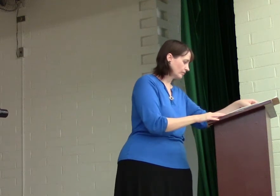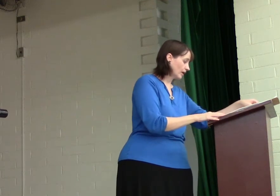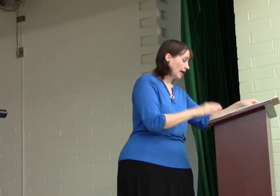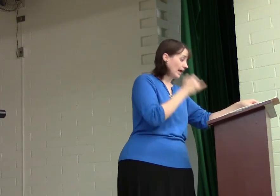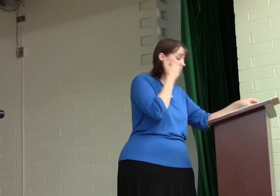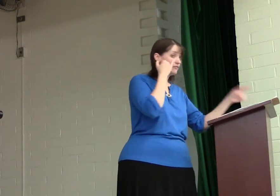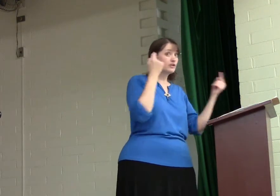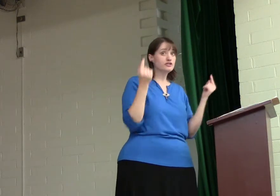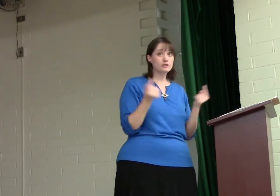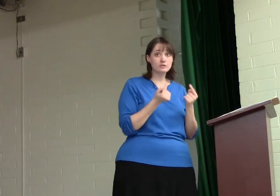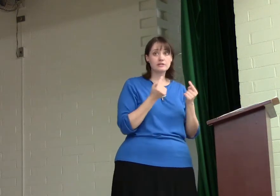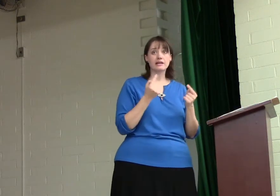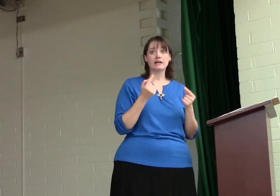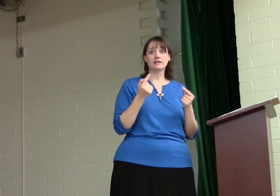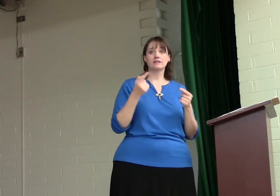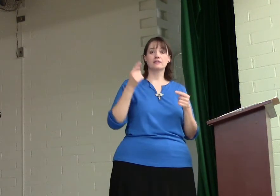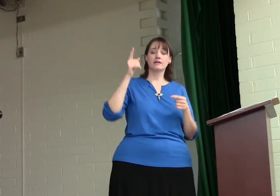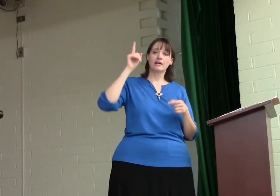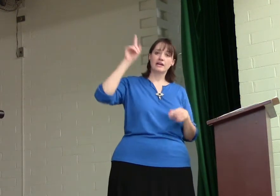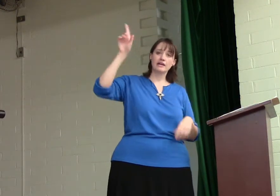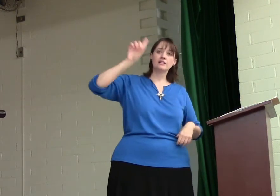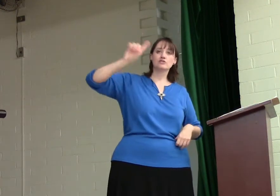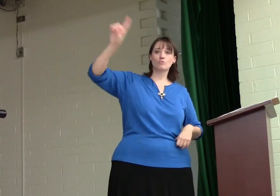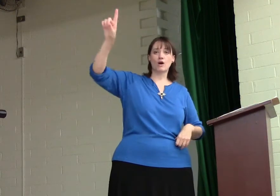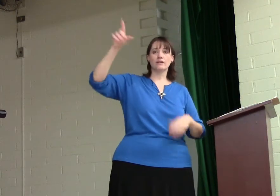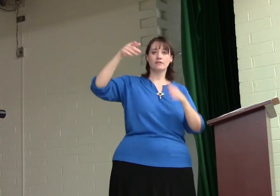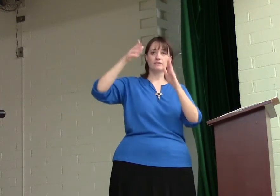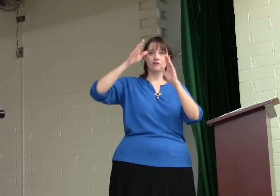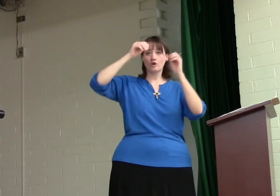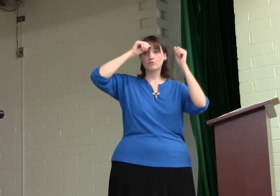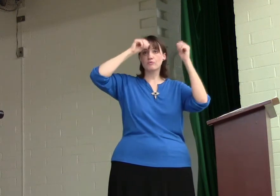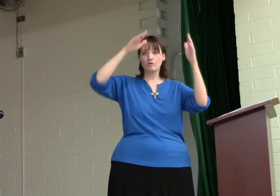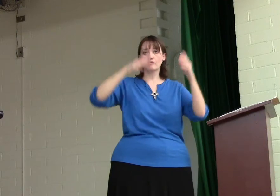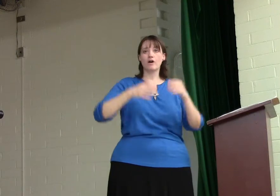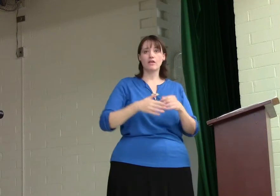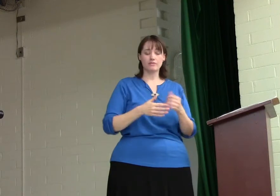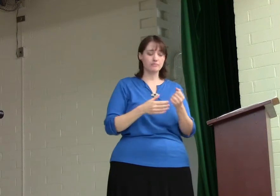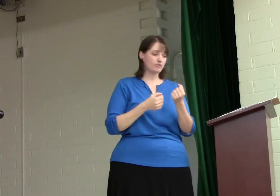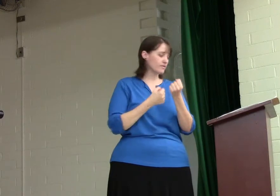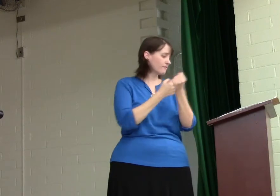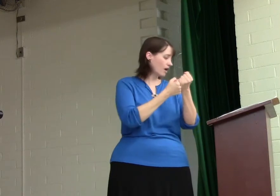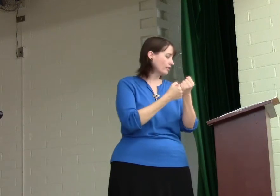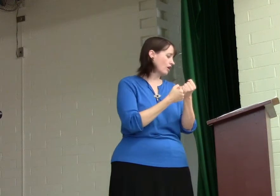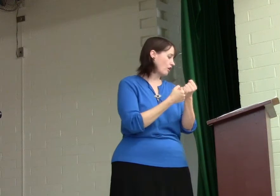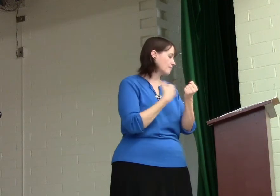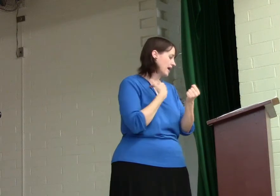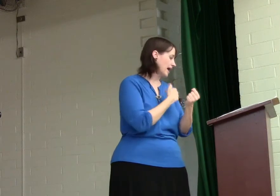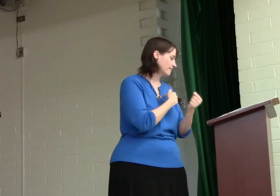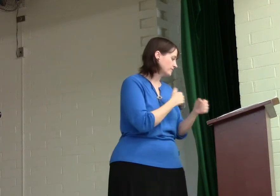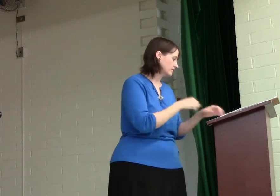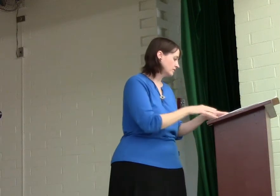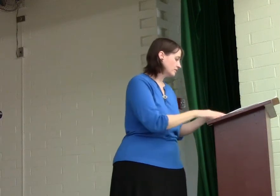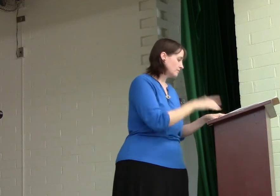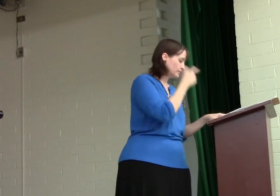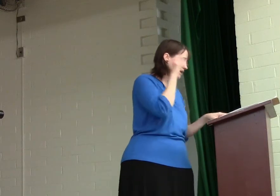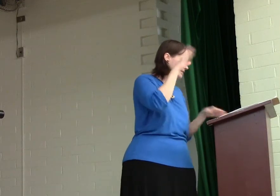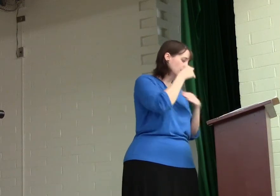And if we do sin, he is the one that goes before the Father on our behalf because his